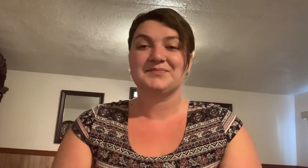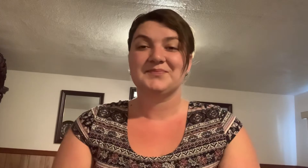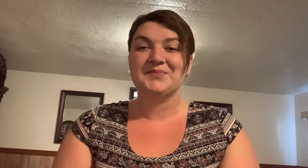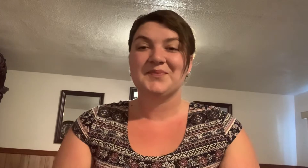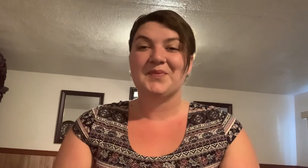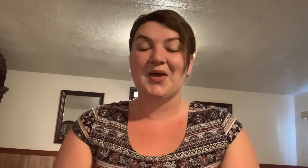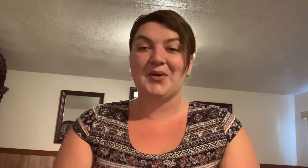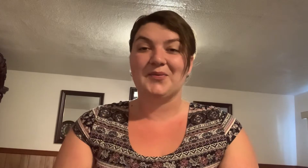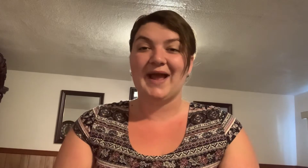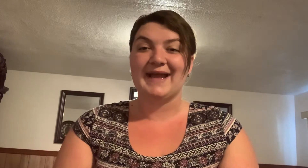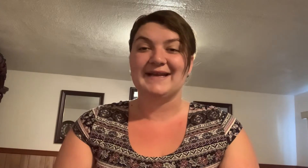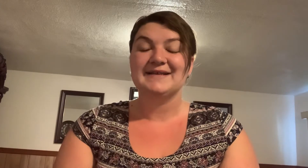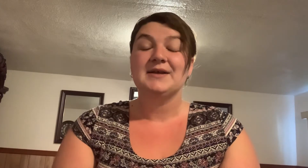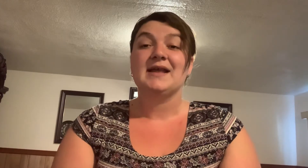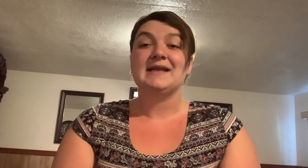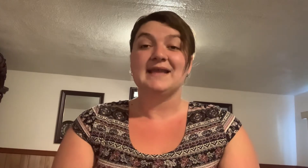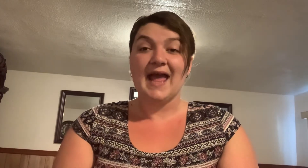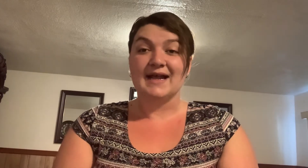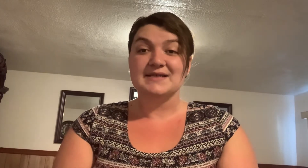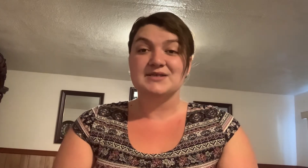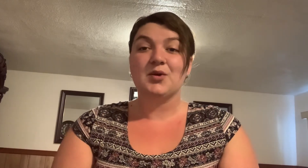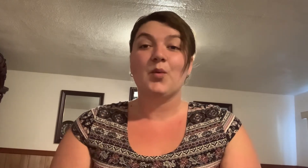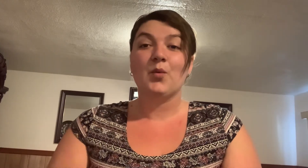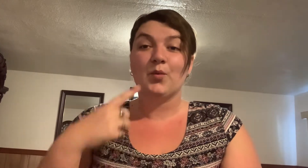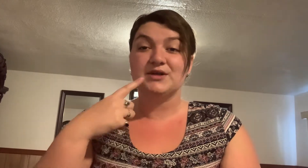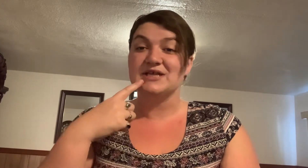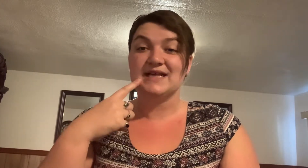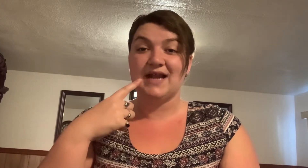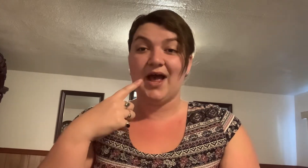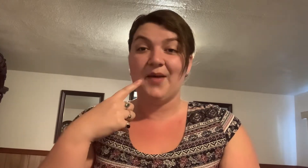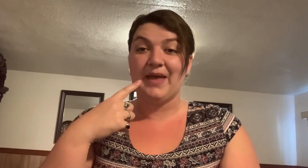All right next we're just gonna hum it.